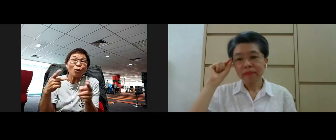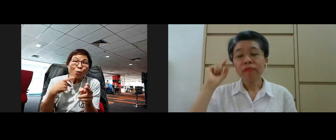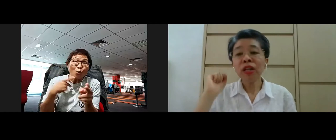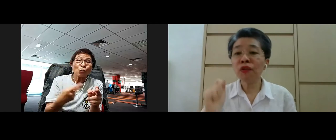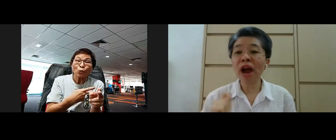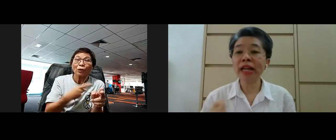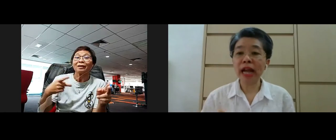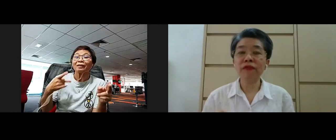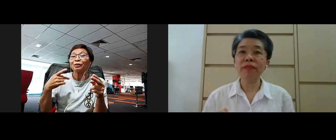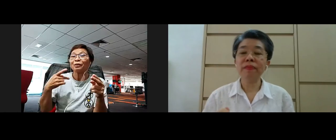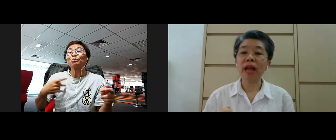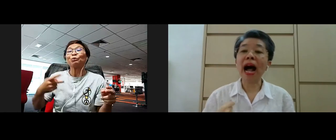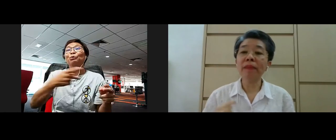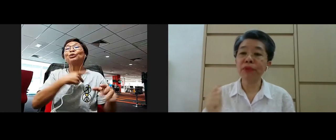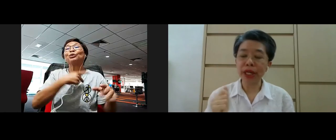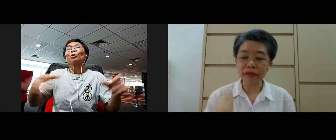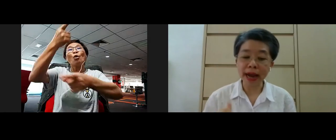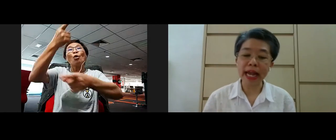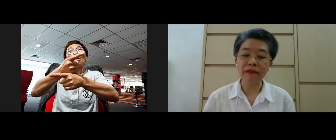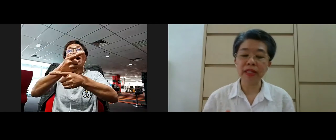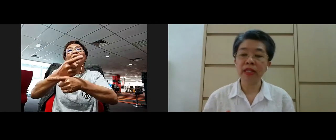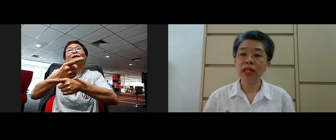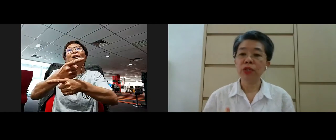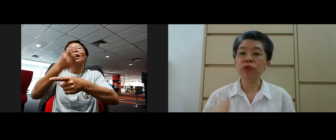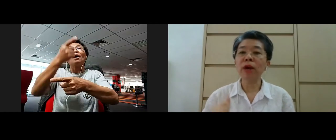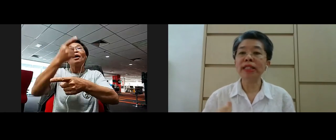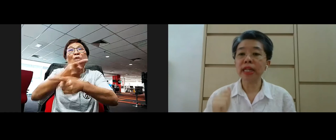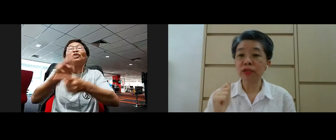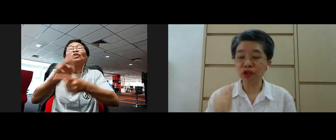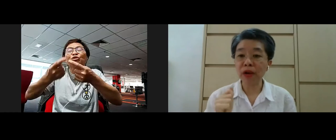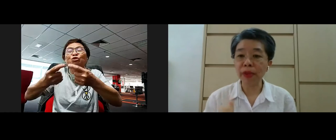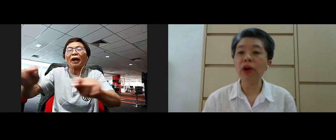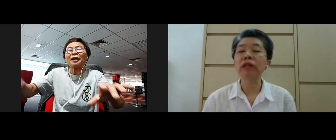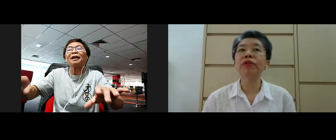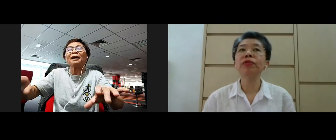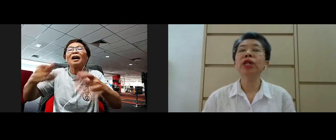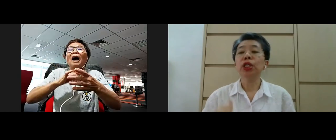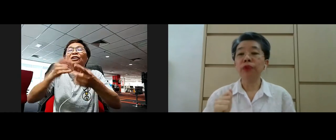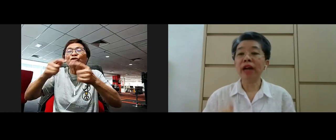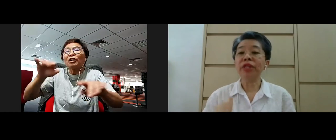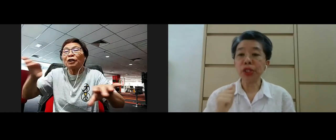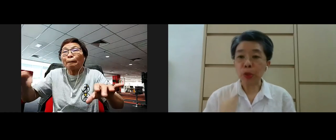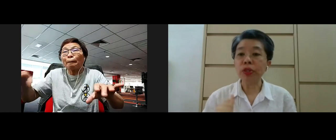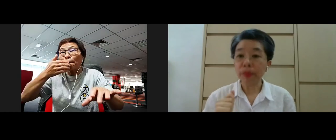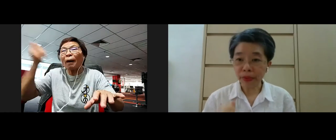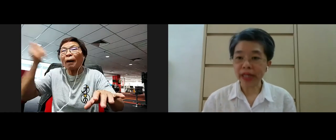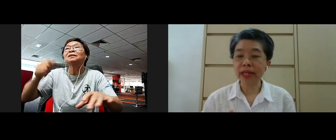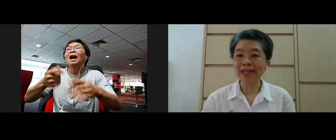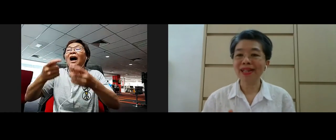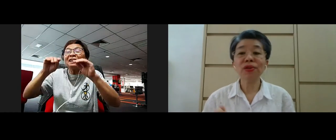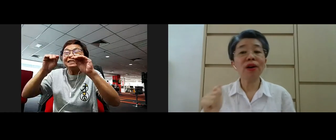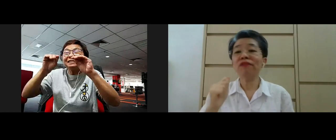that right effort I put in the right effort to one thing to share with all of you to have this good